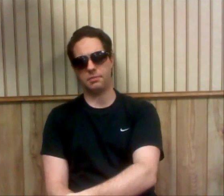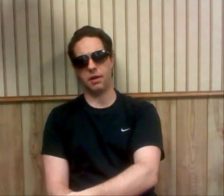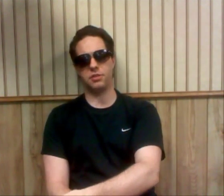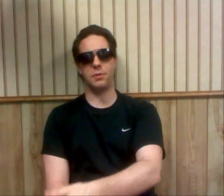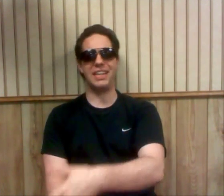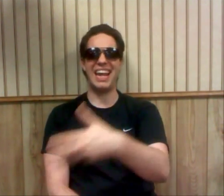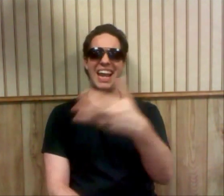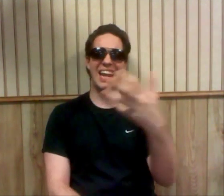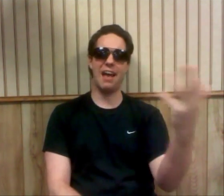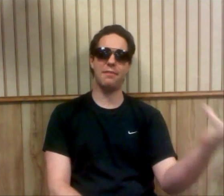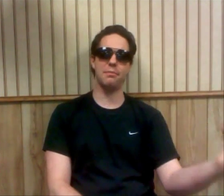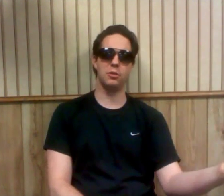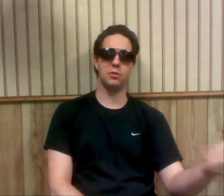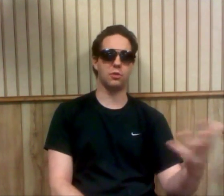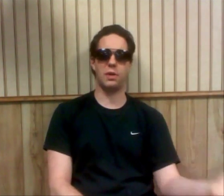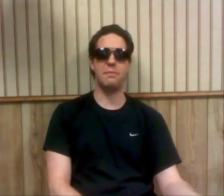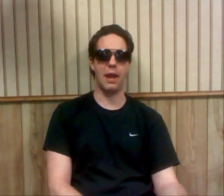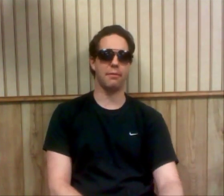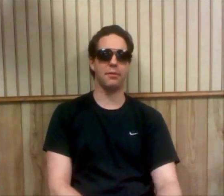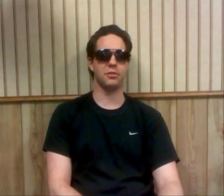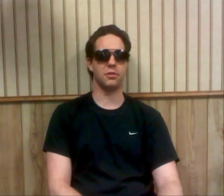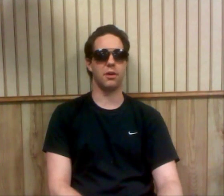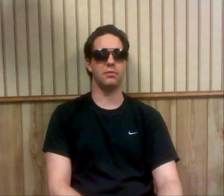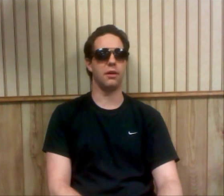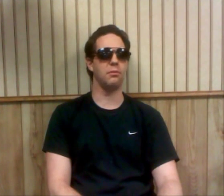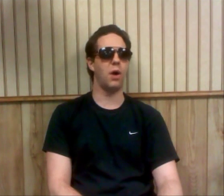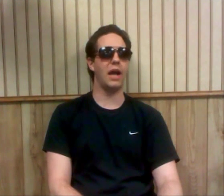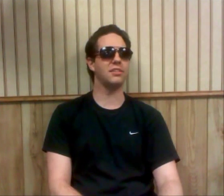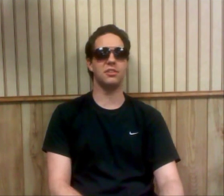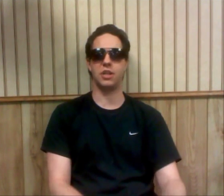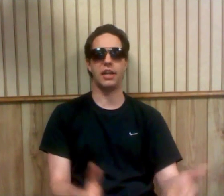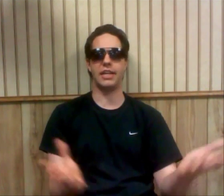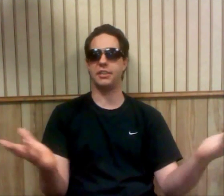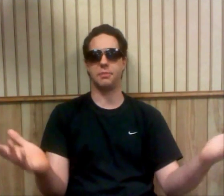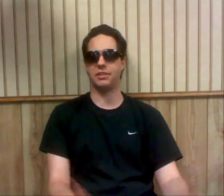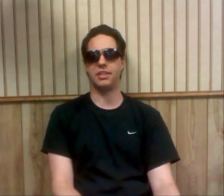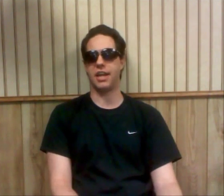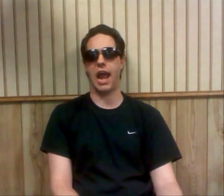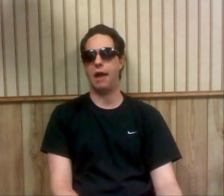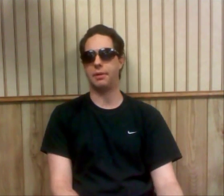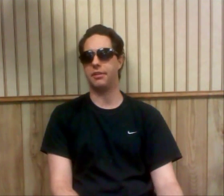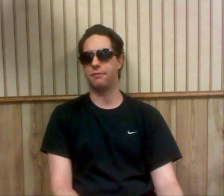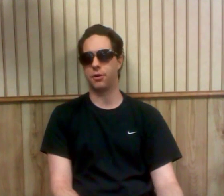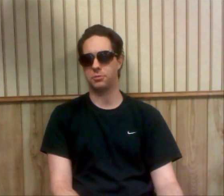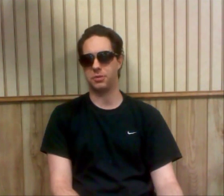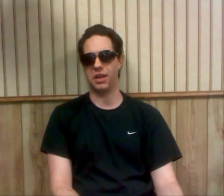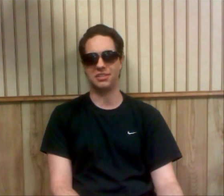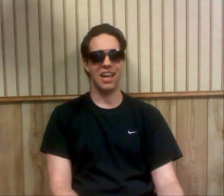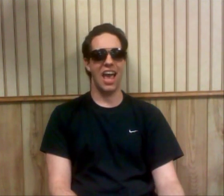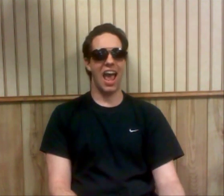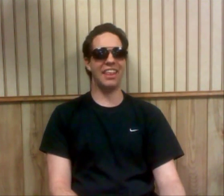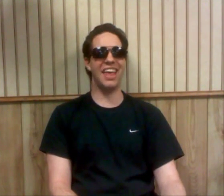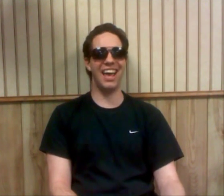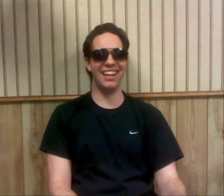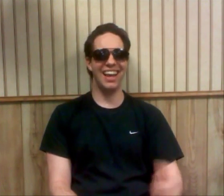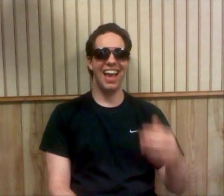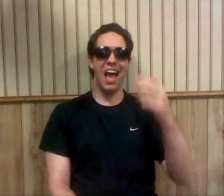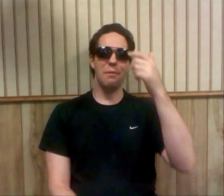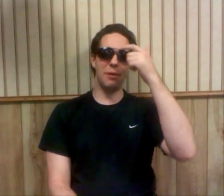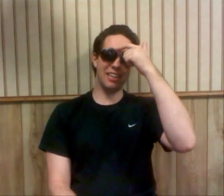month so we can't have him lose three pay-per-views in a row. Why does the Johnny Ace match need to happen in the first place? And then, because